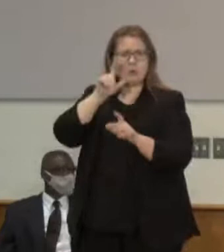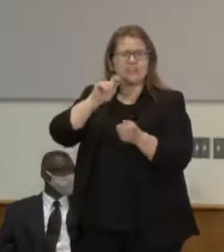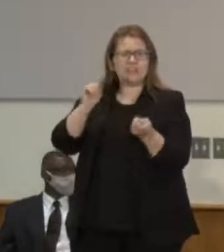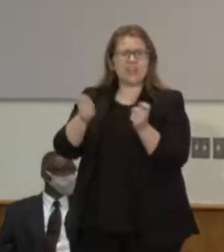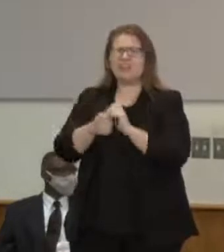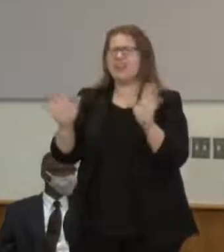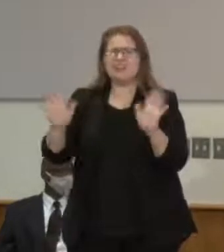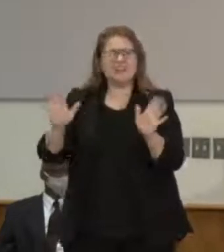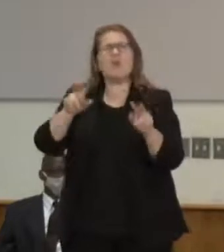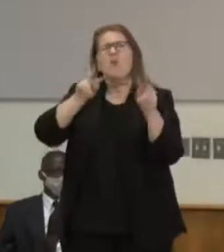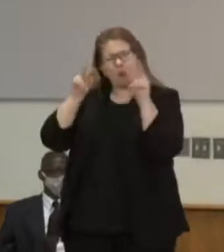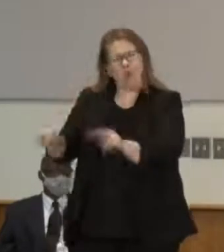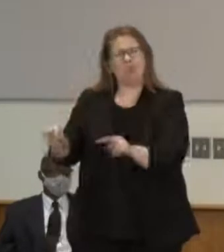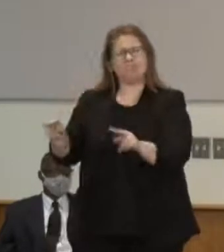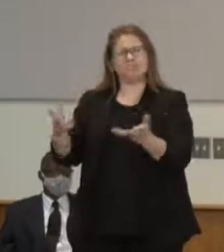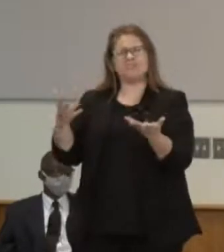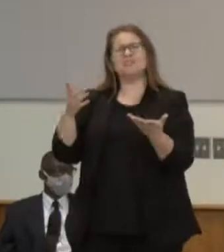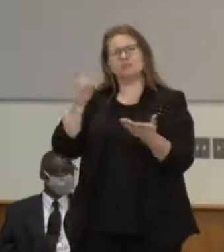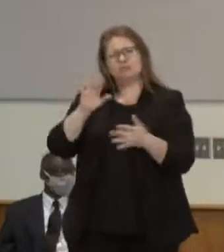leadership